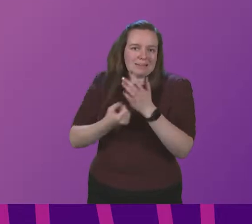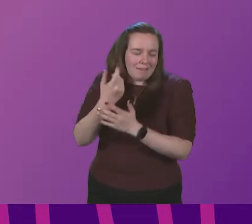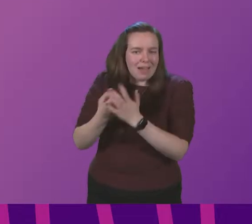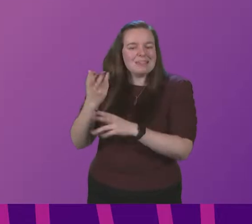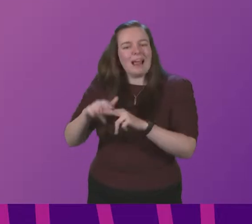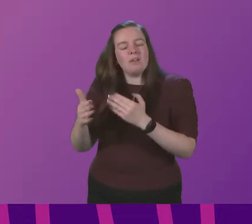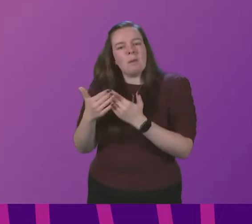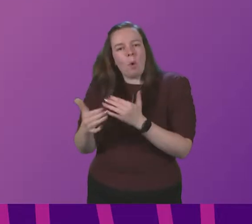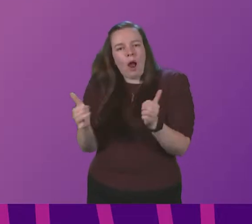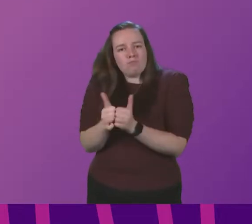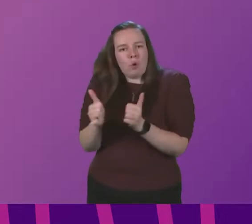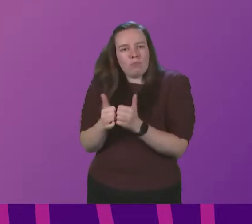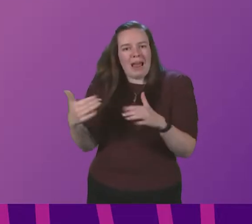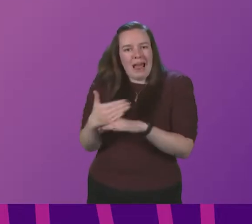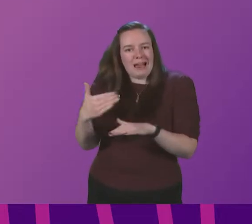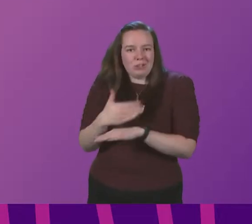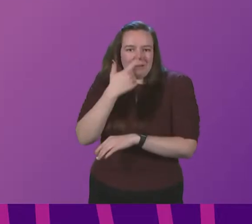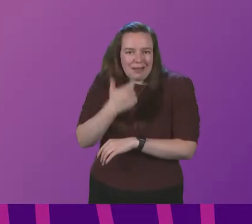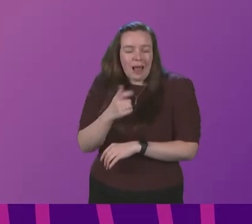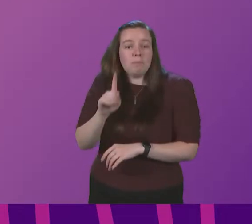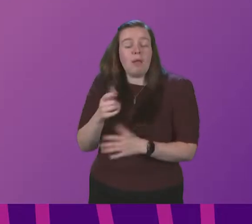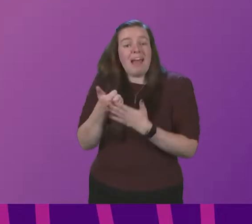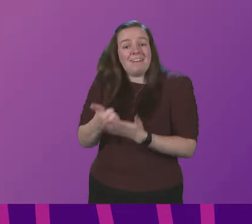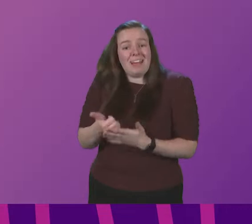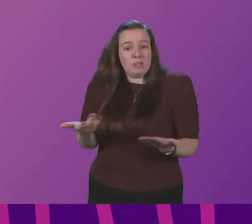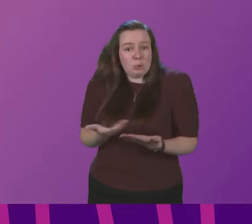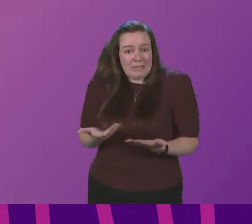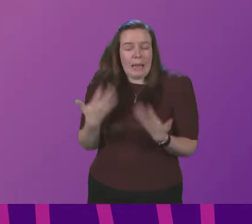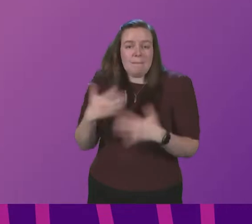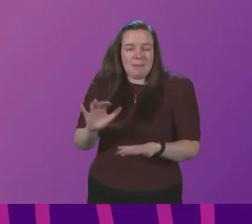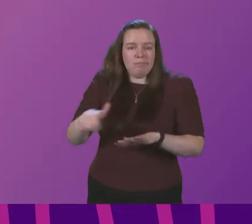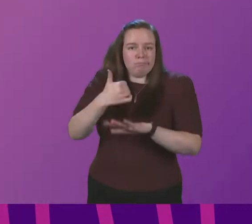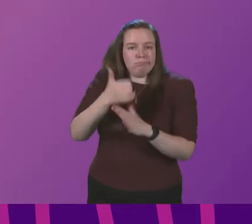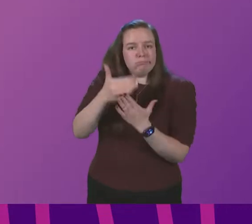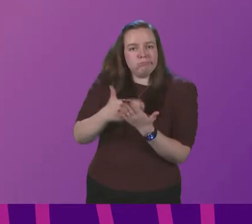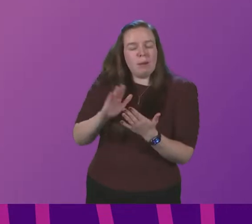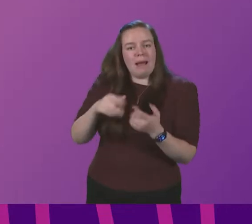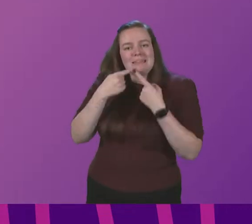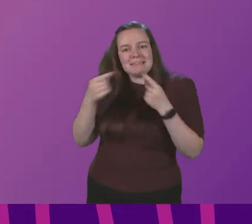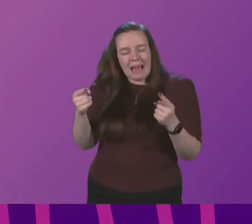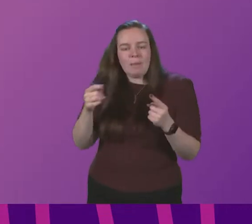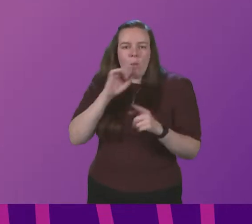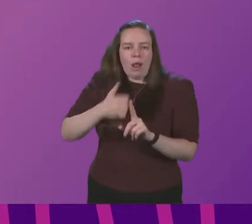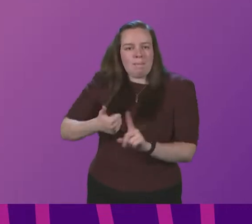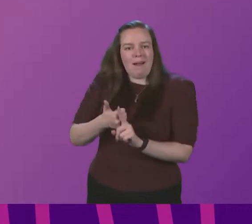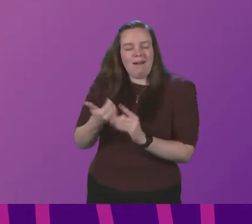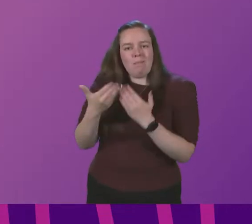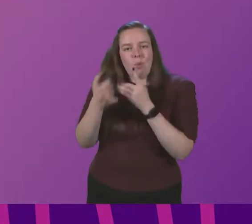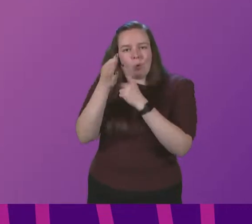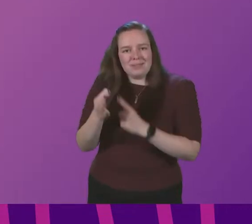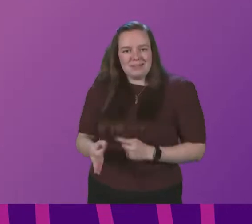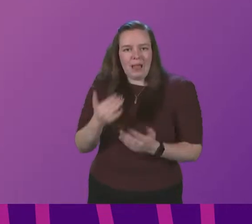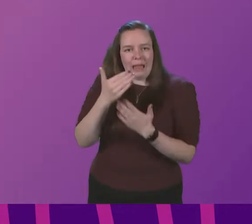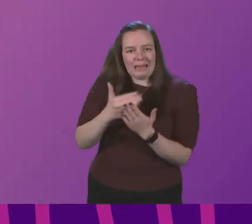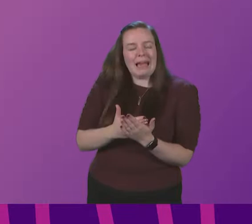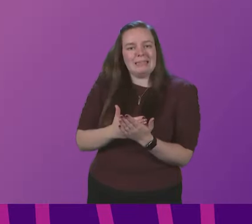proportionate action we can take but the advice we are giving today is the advice that has been set out in my statement which will be backed up with more detail and guidance to